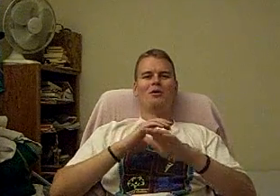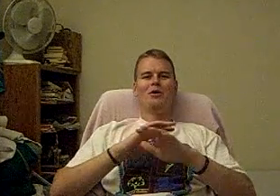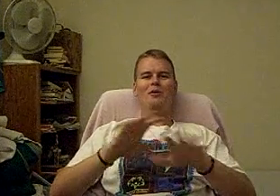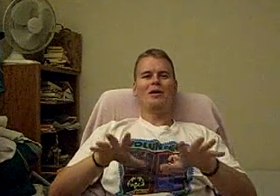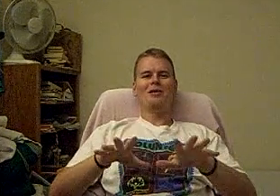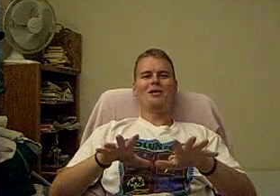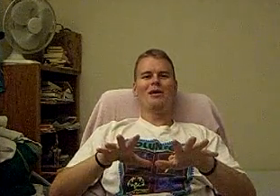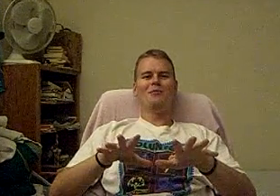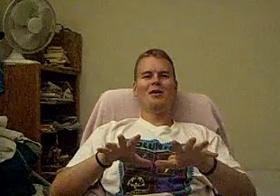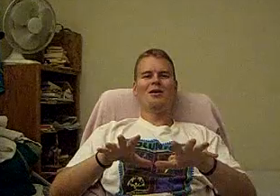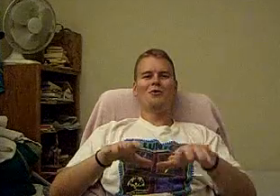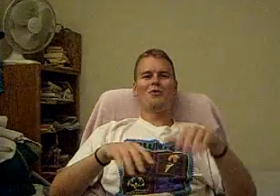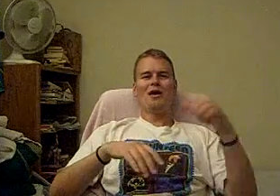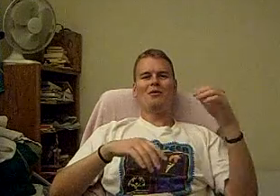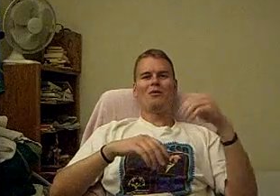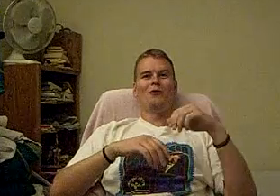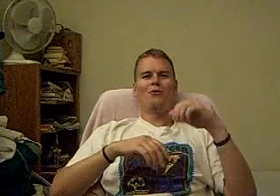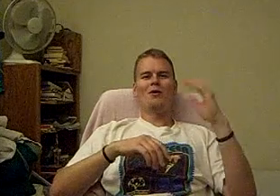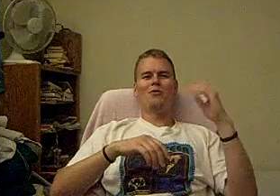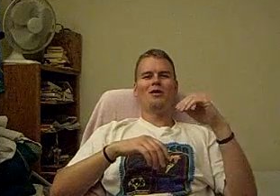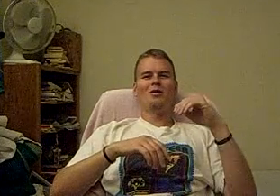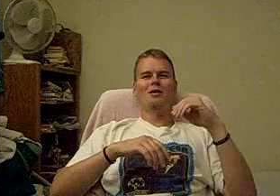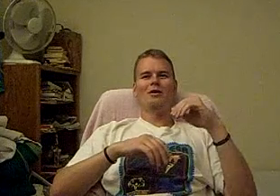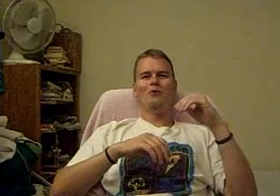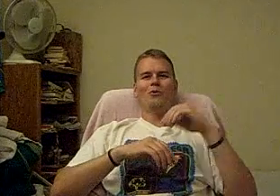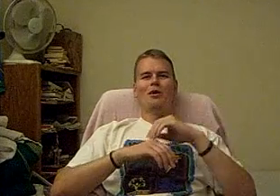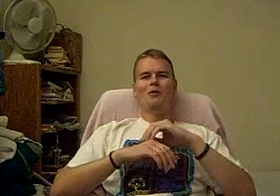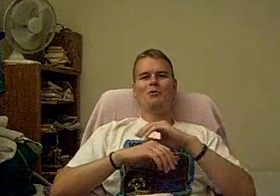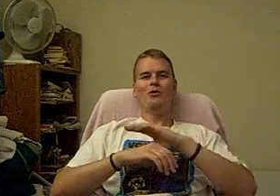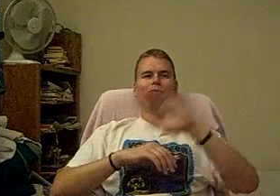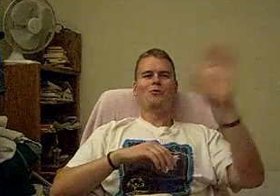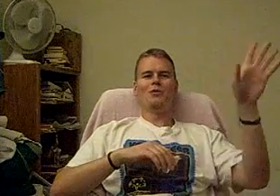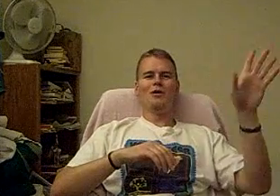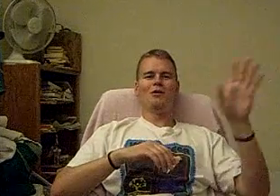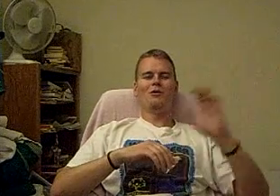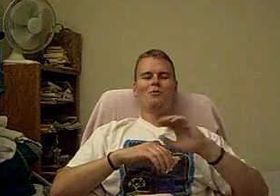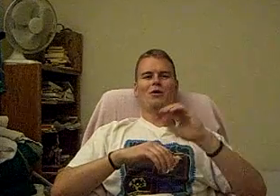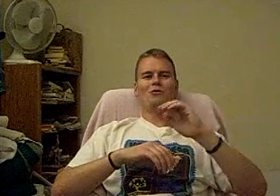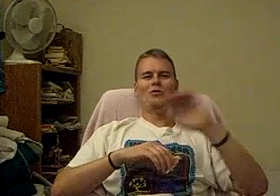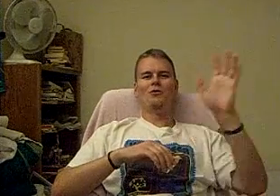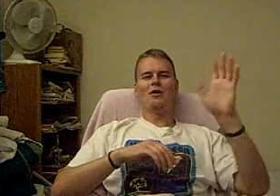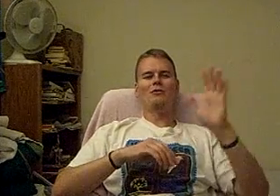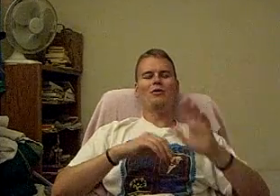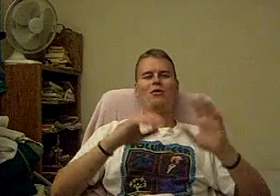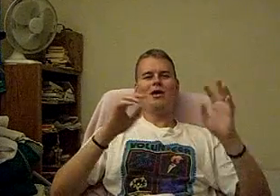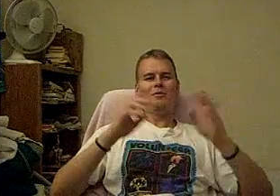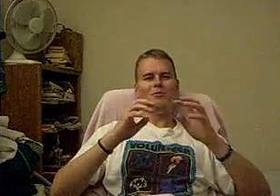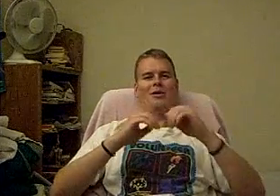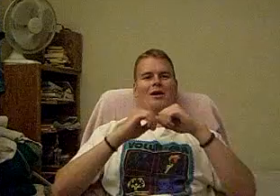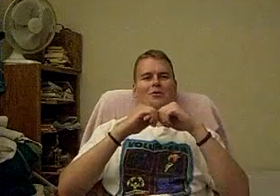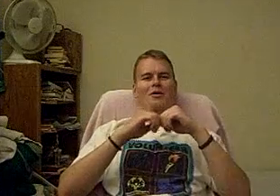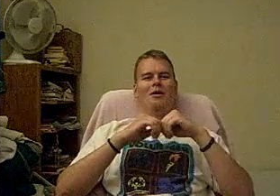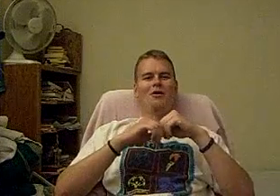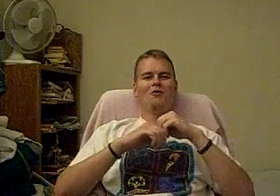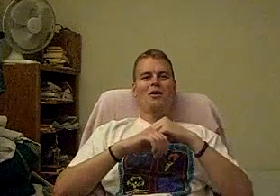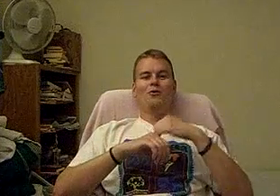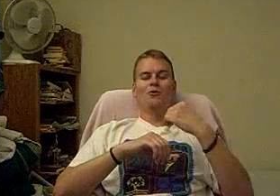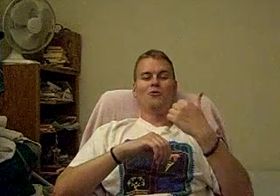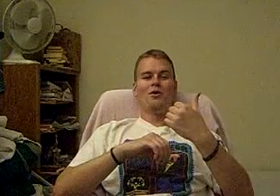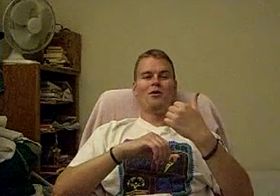eliminate anybody. You don't have like, oh, round one and, you we're going to, you leave. You know, round two, you leave. No, keep everybody together. Say who's the winner,